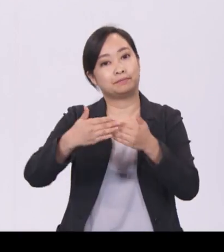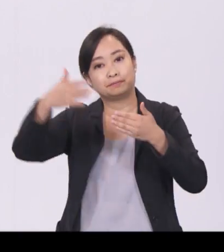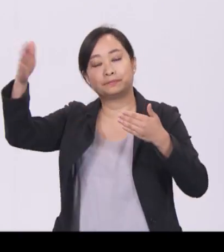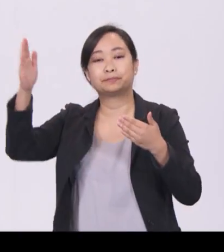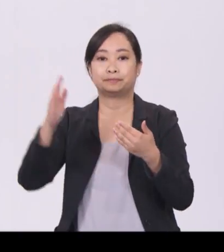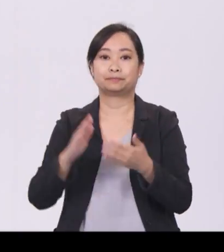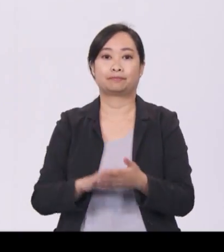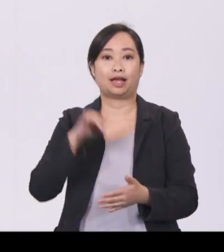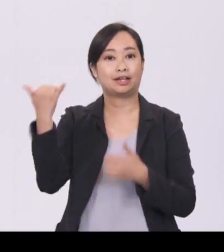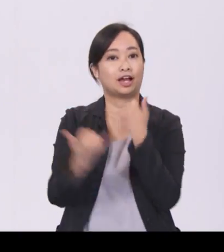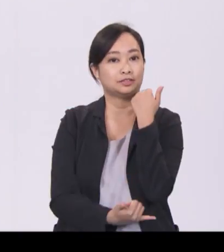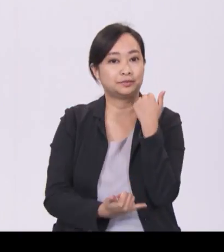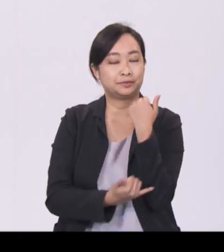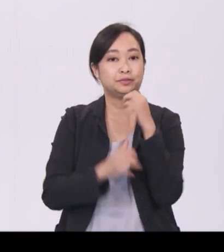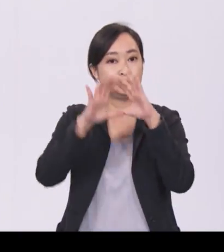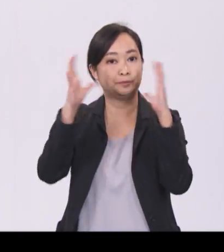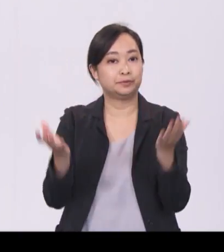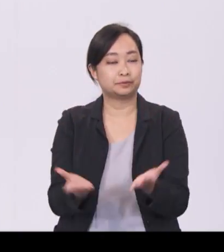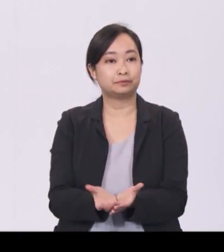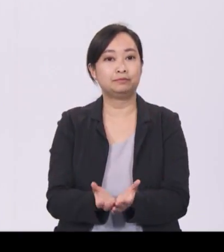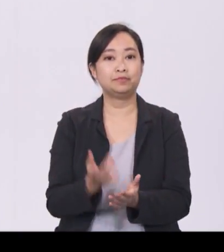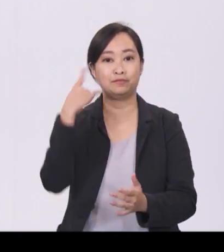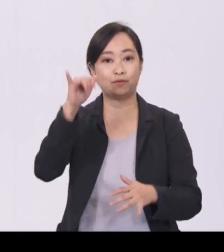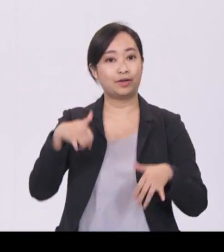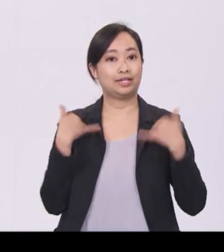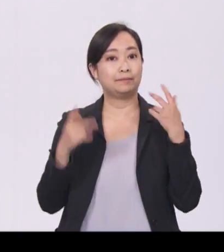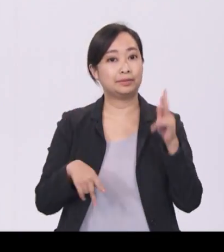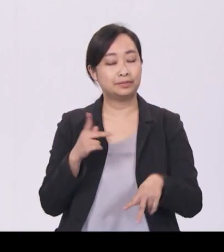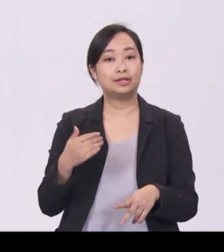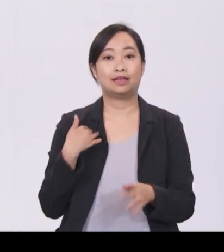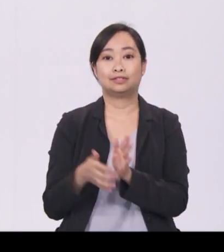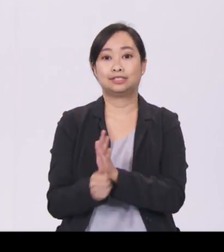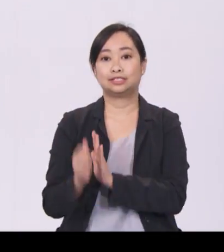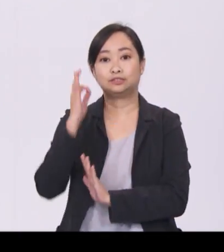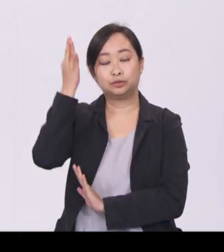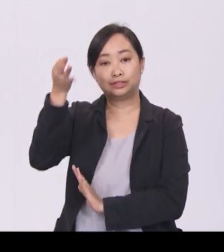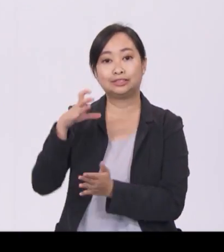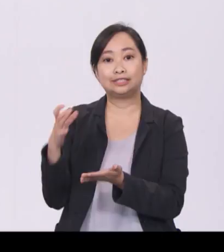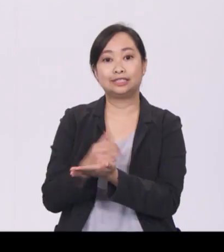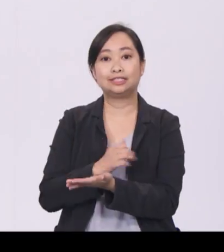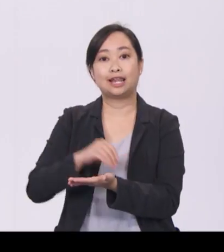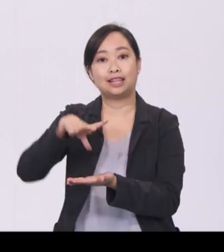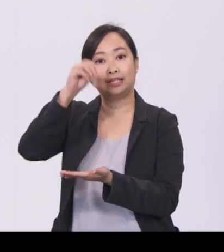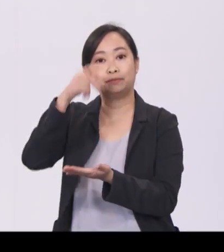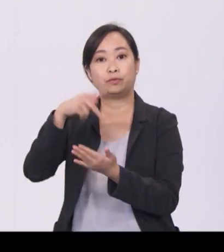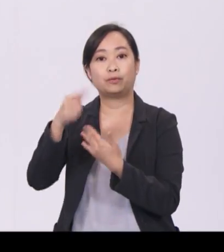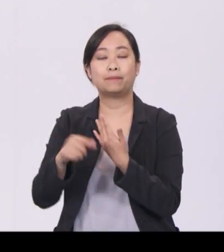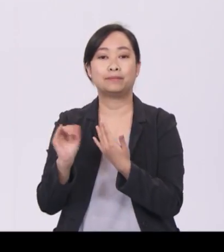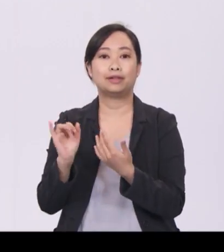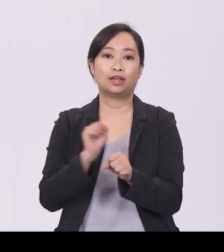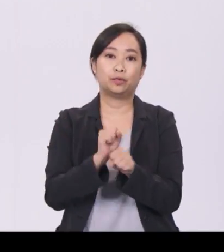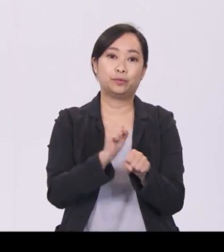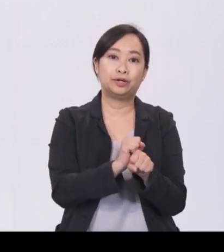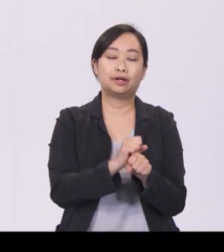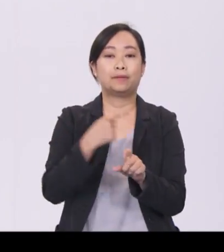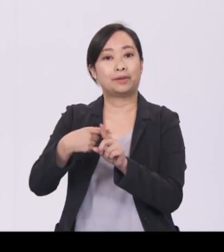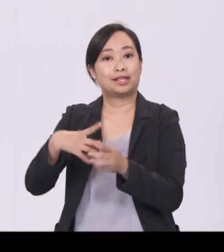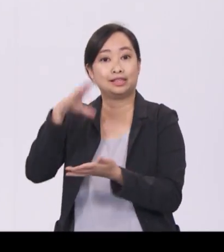For the young, we have schemes like the SkillsFuture Earn and Learn program, a work-learn program, as well as the Go Southeast Asia